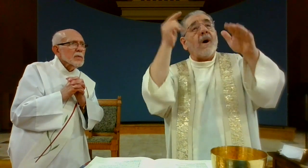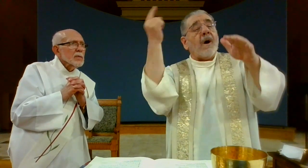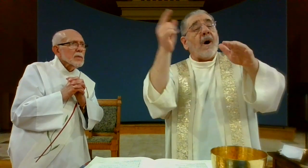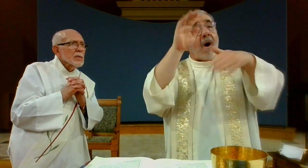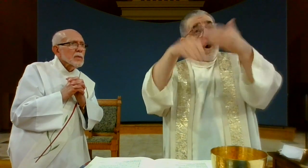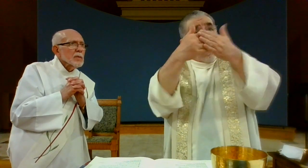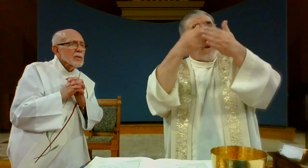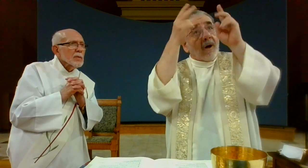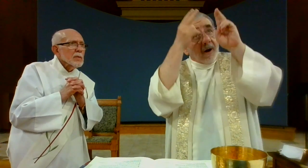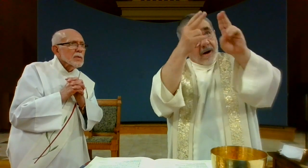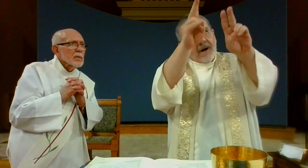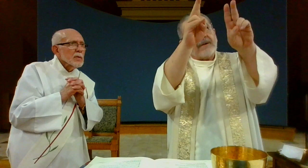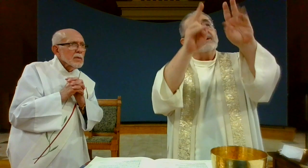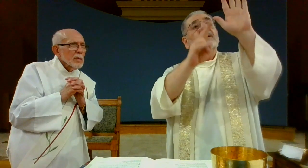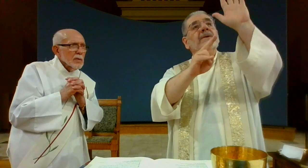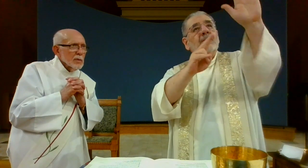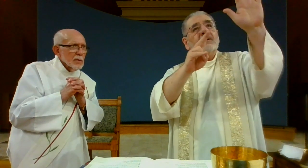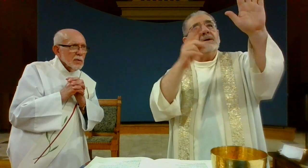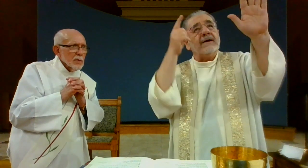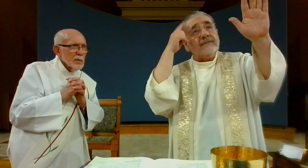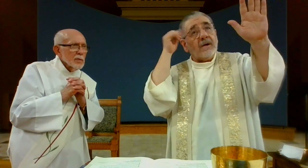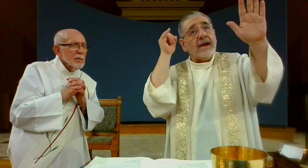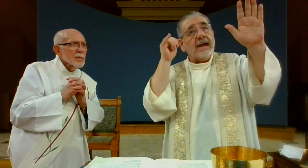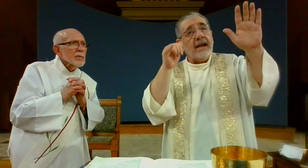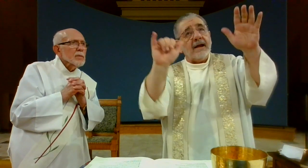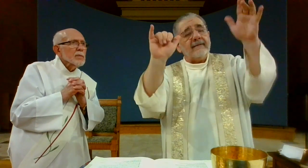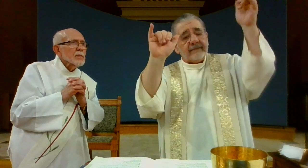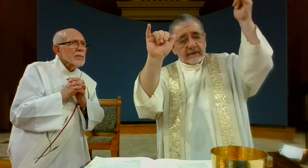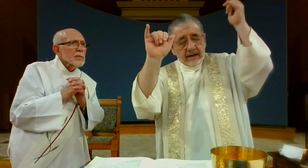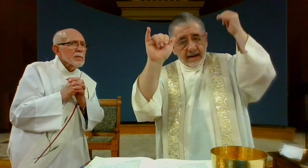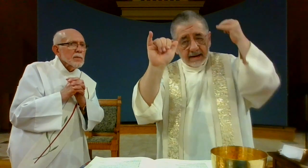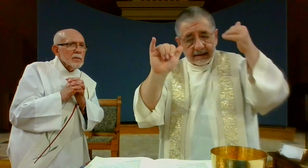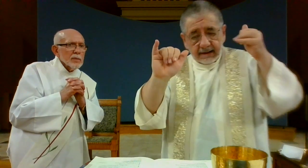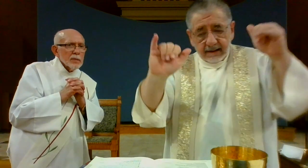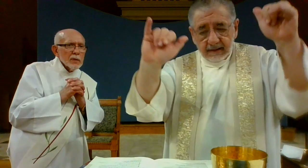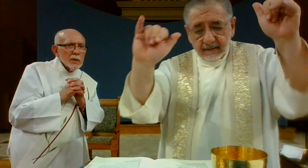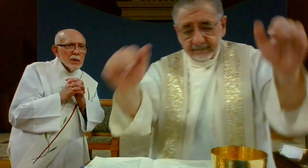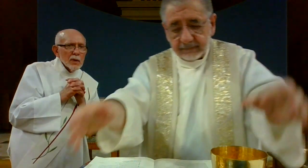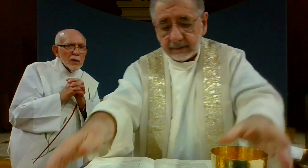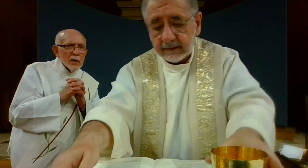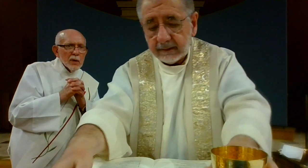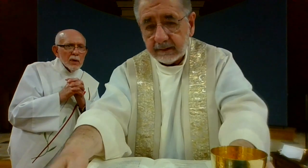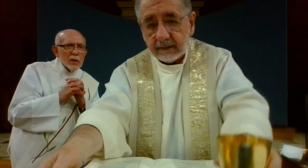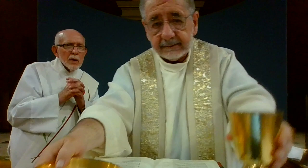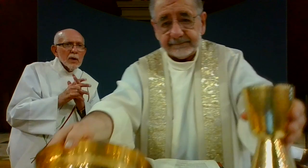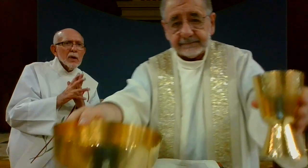unity of the Holy Spirit, all glory and honor is yours, forever and ever. Amen.